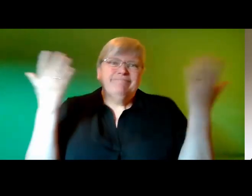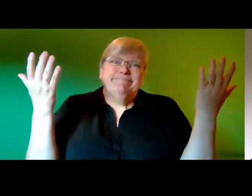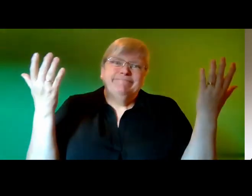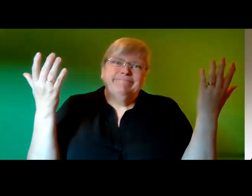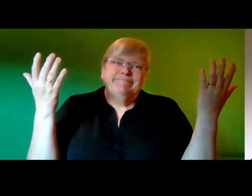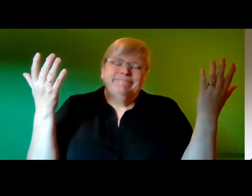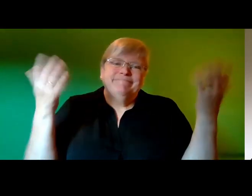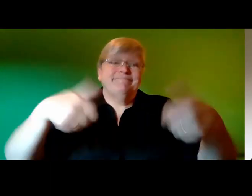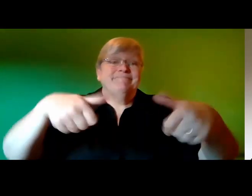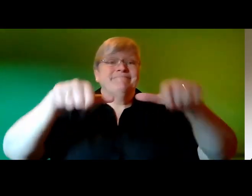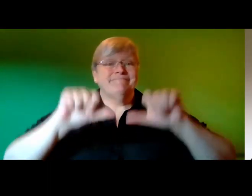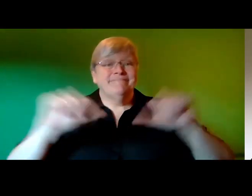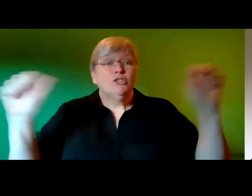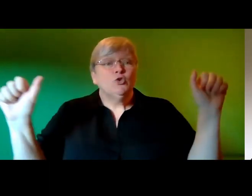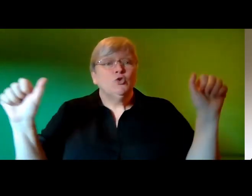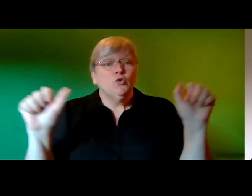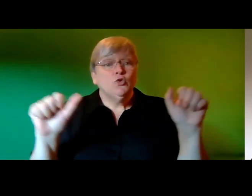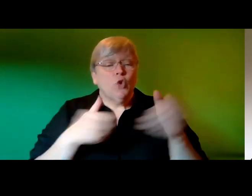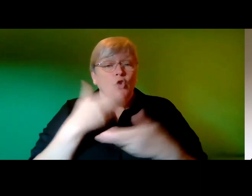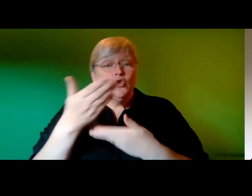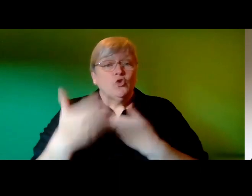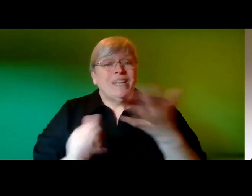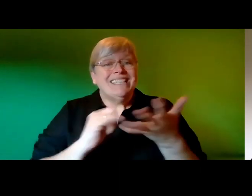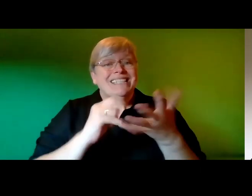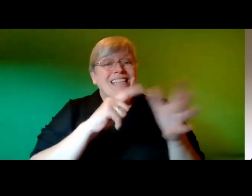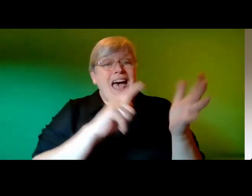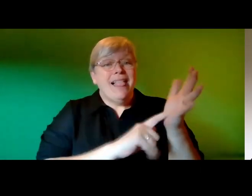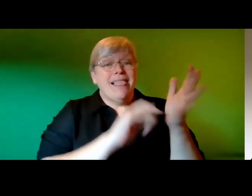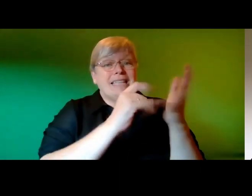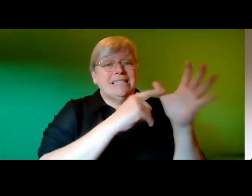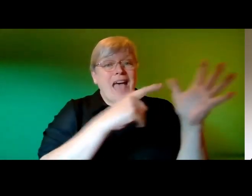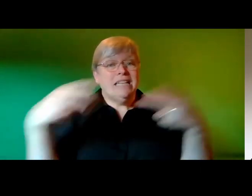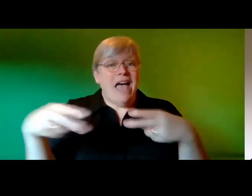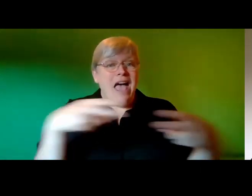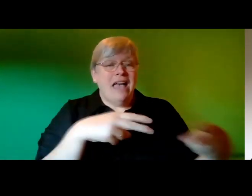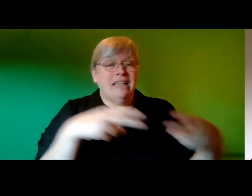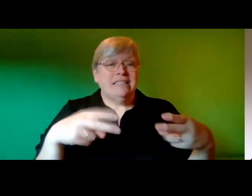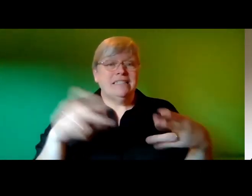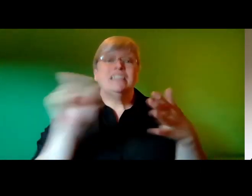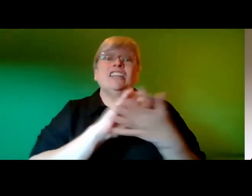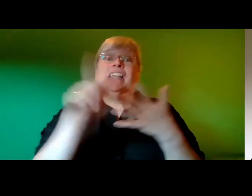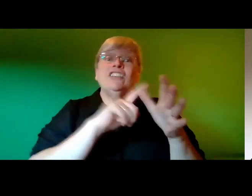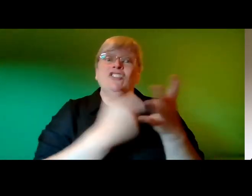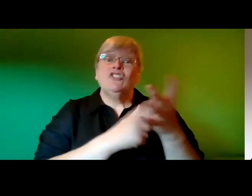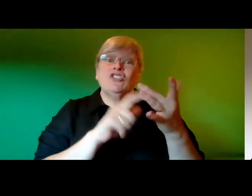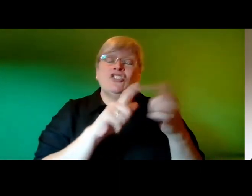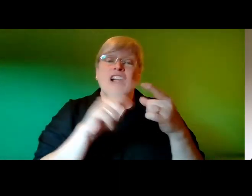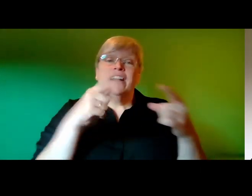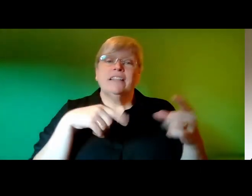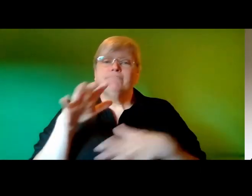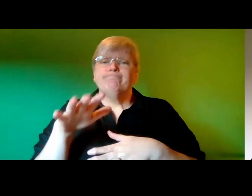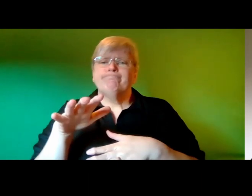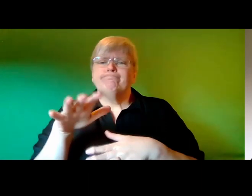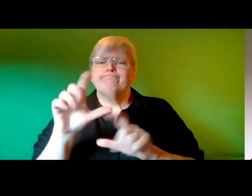and next is my short story called salsa dance charlie's slender hand hesitates for a second